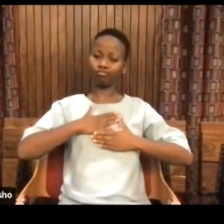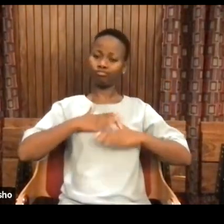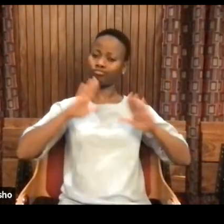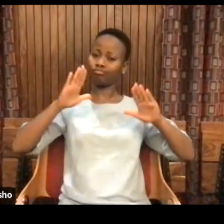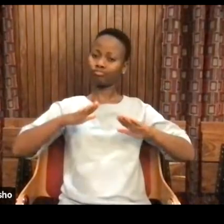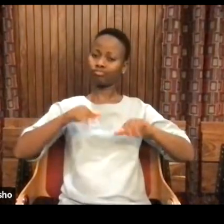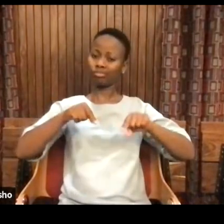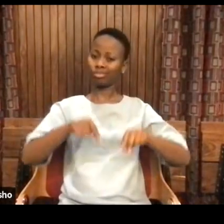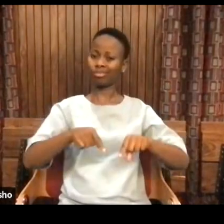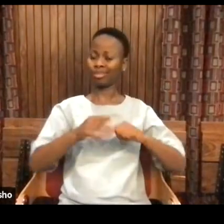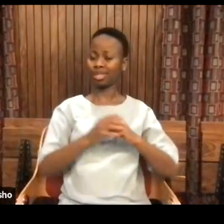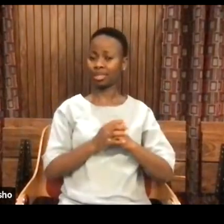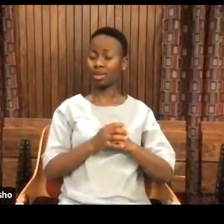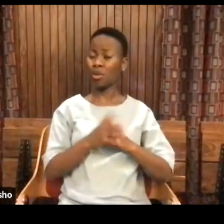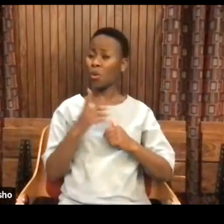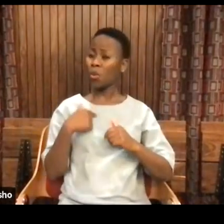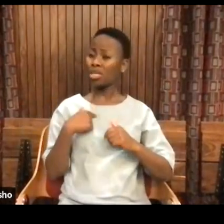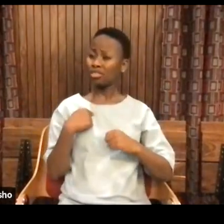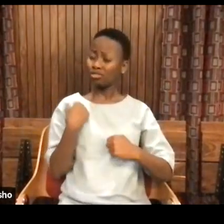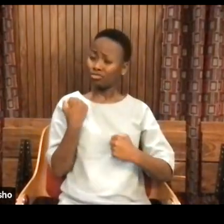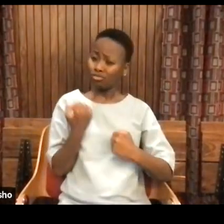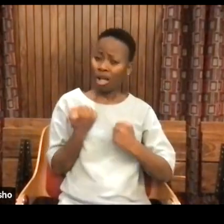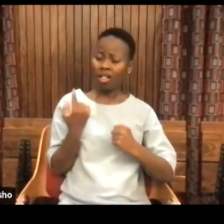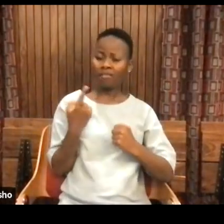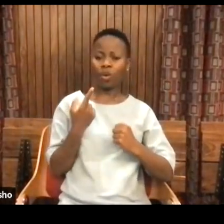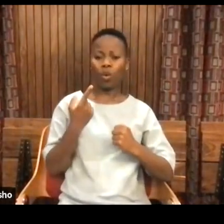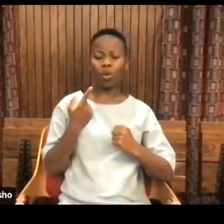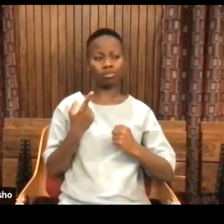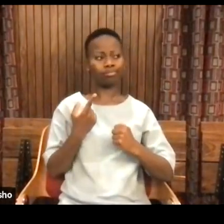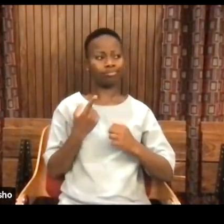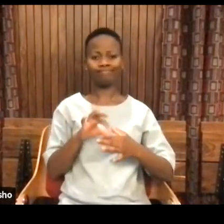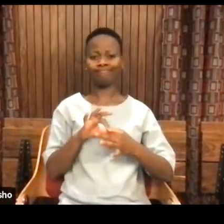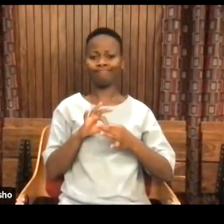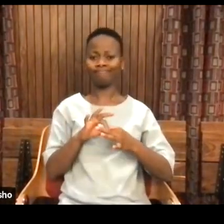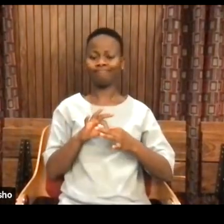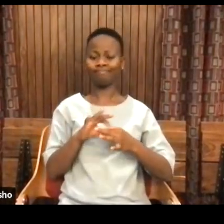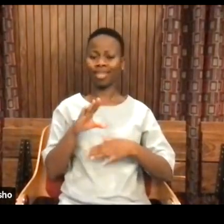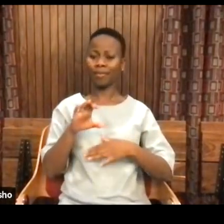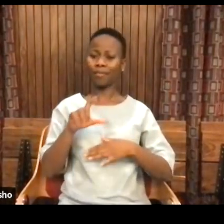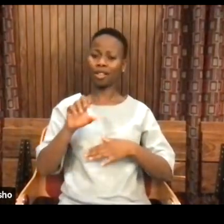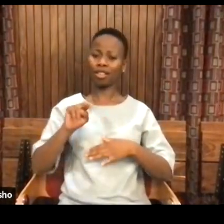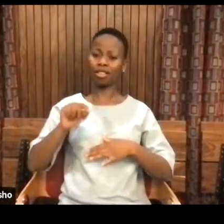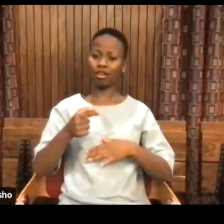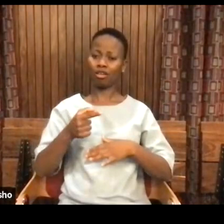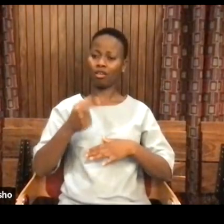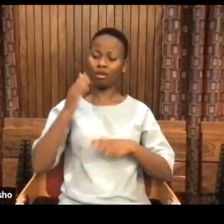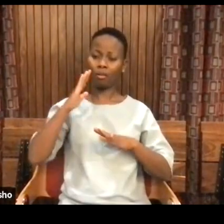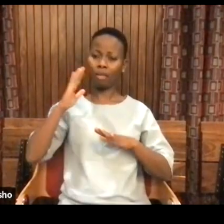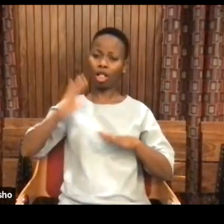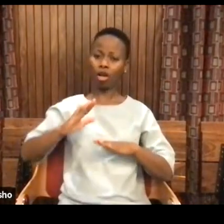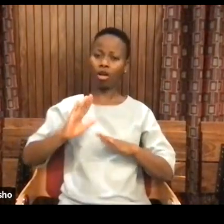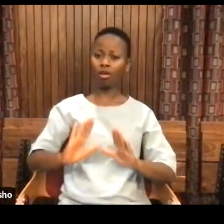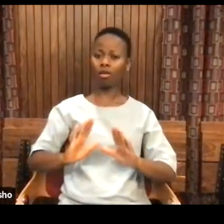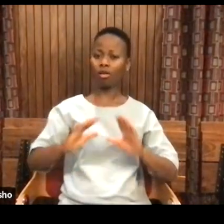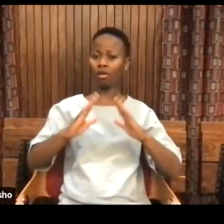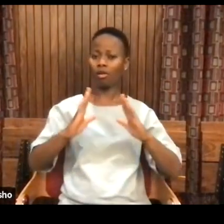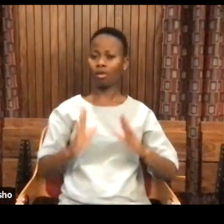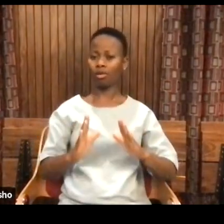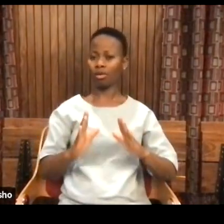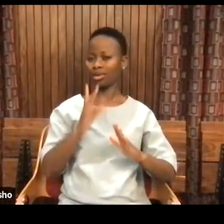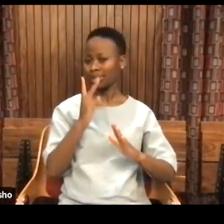We struggle for belonging, we build those and those are linked to power. So you could already see a critique here.